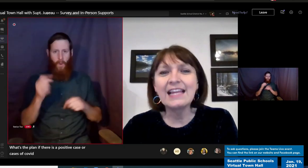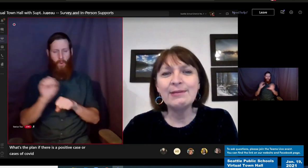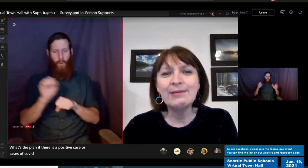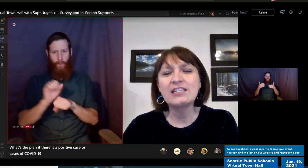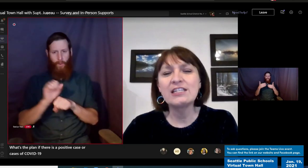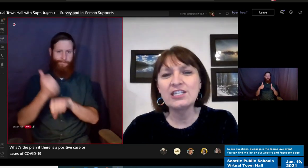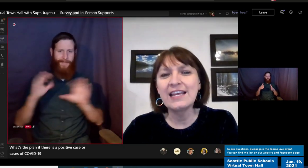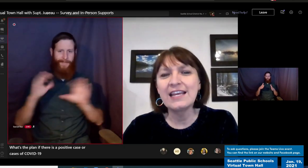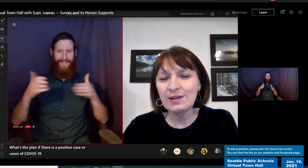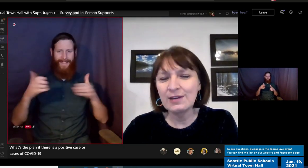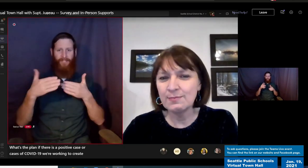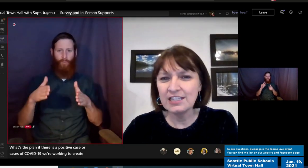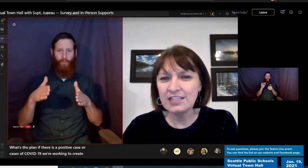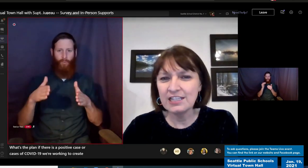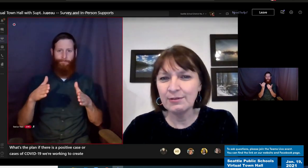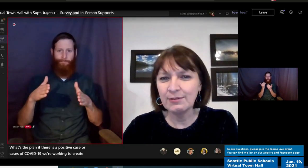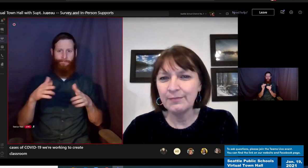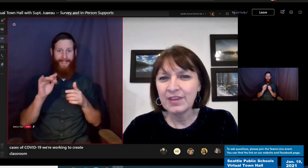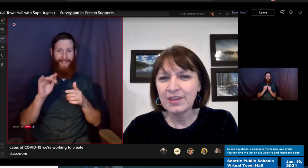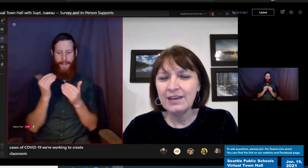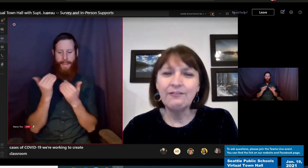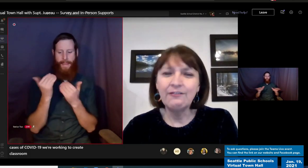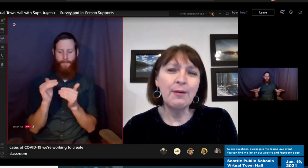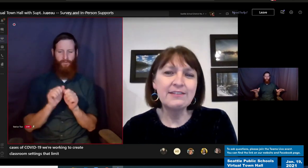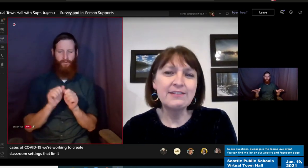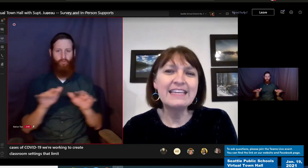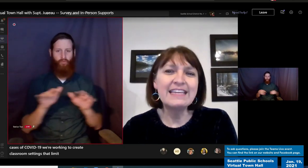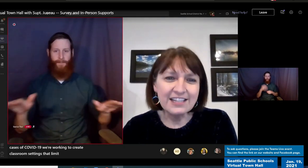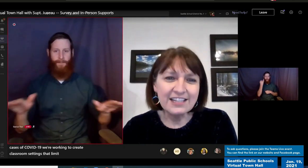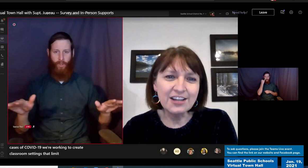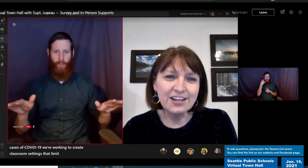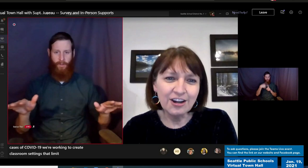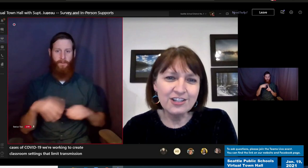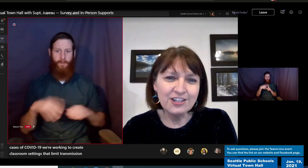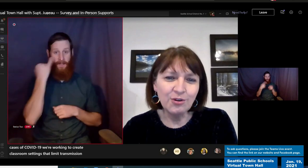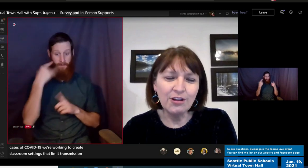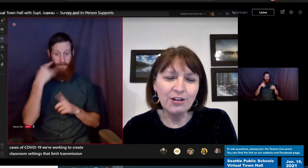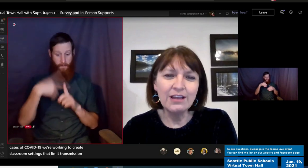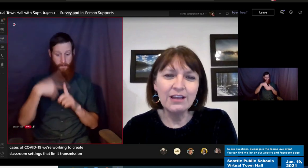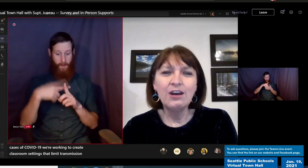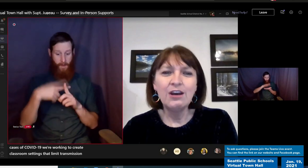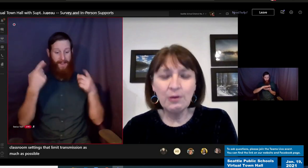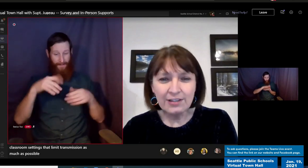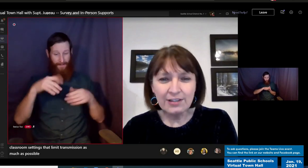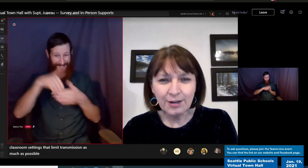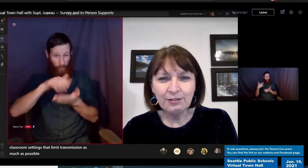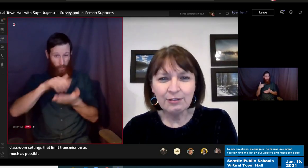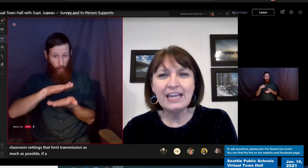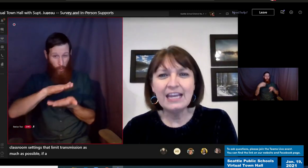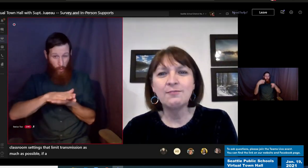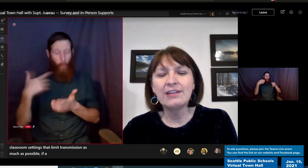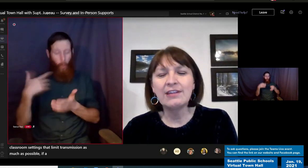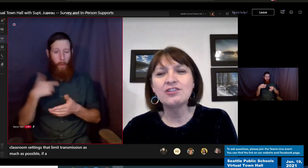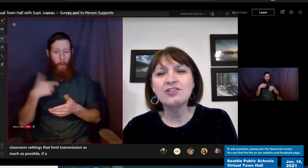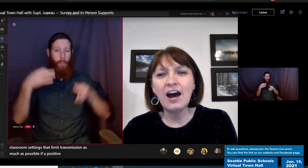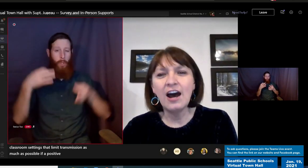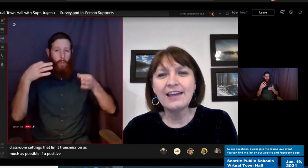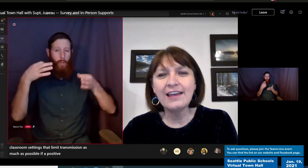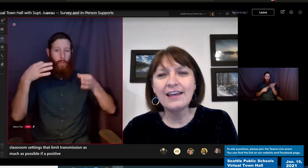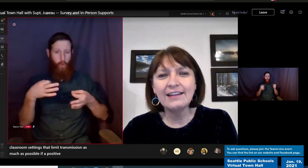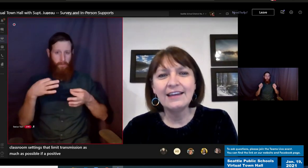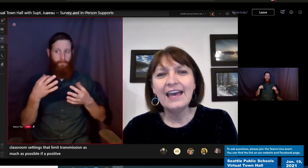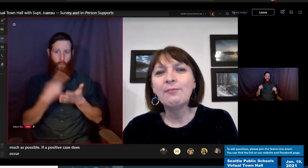transmission as much as possible. If a positive case does occur in a school, we will determine the range of potential contact